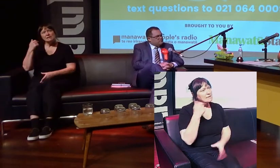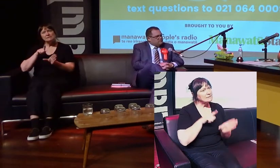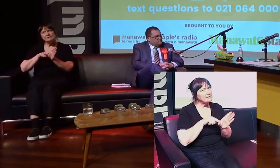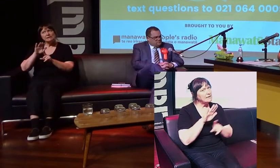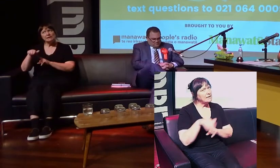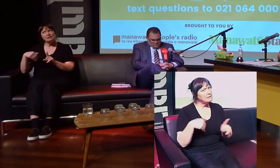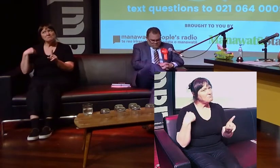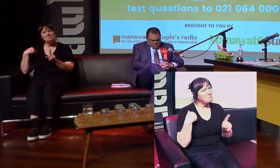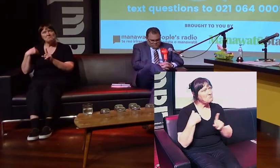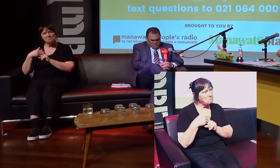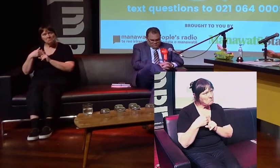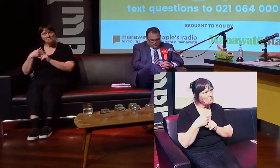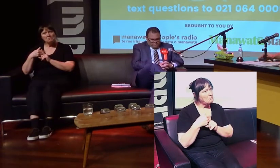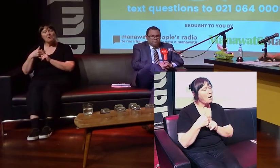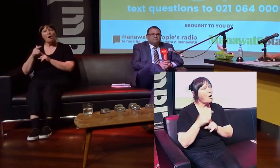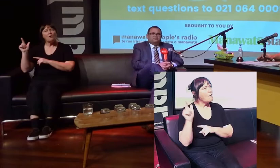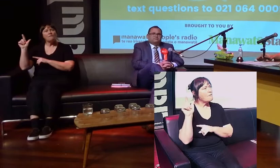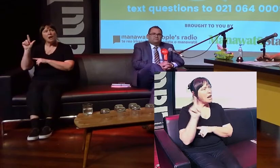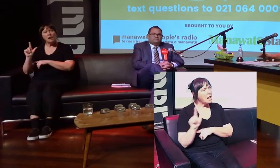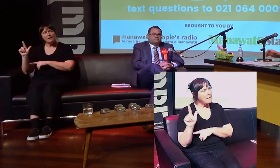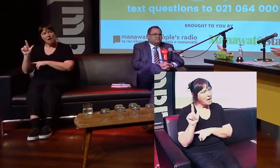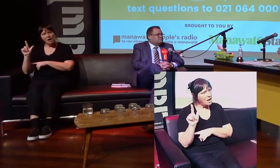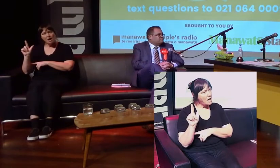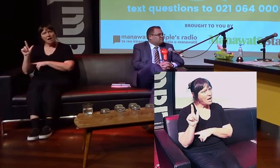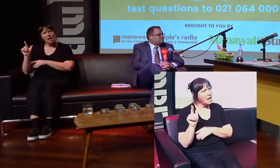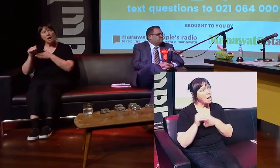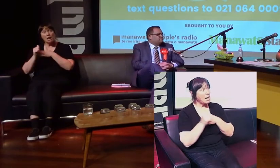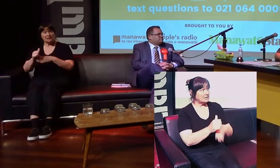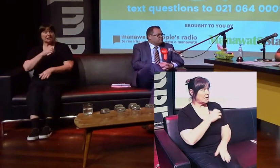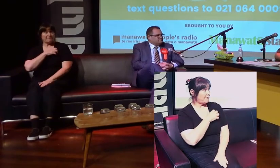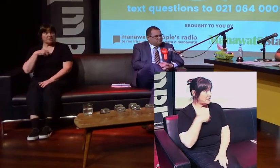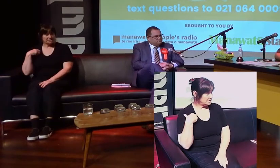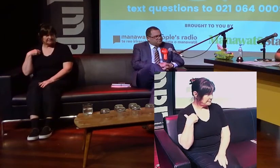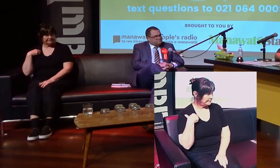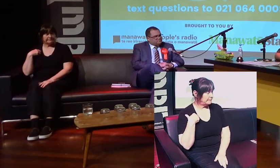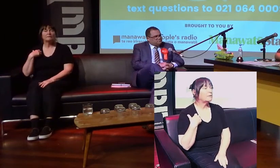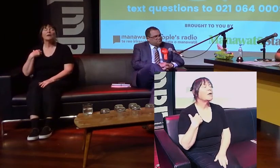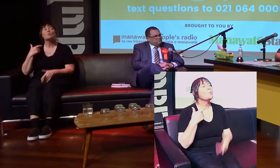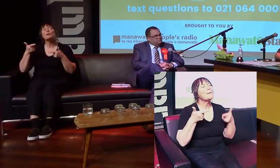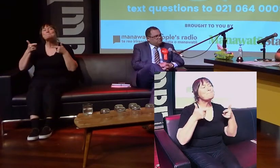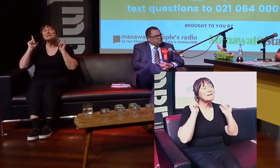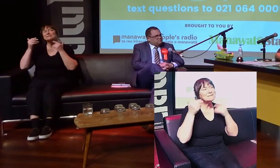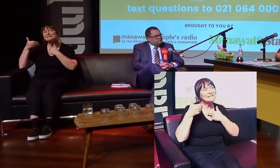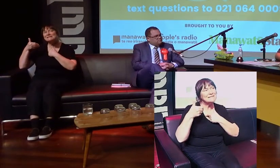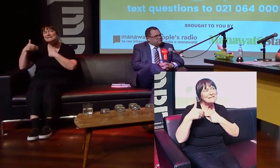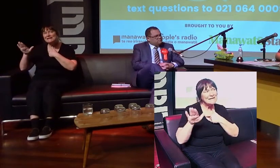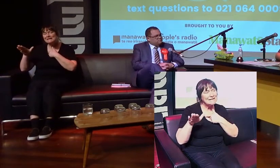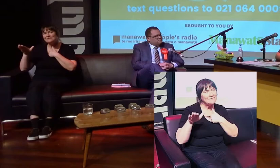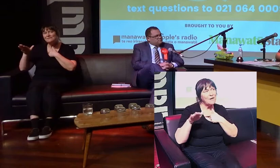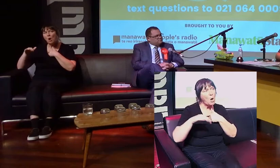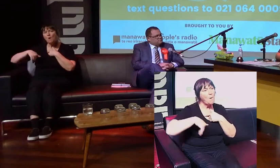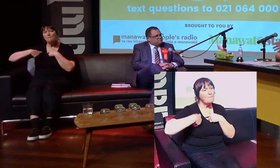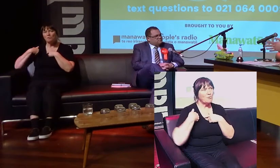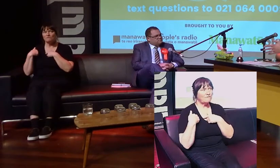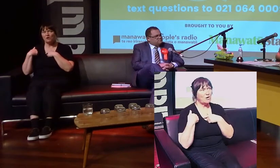so of the Labour-led government, when ministers leave, portfolios seem